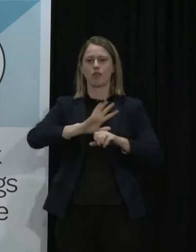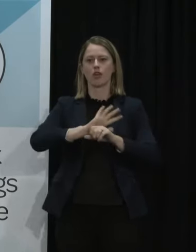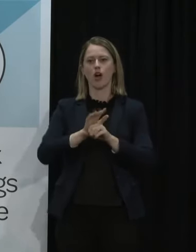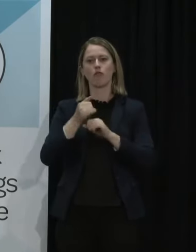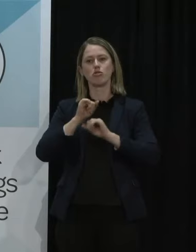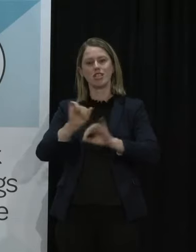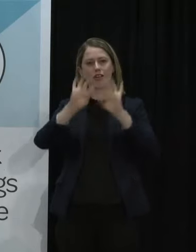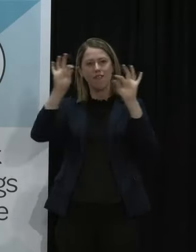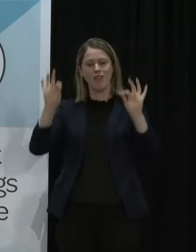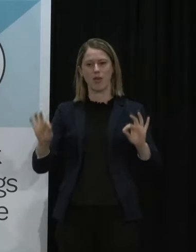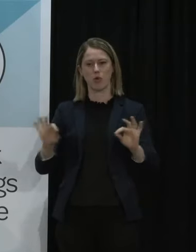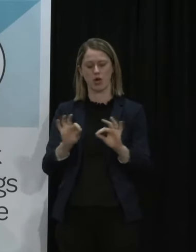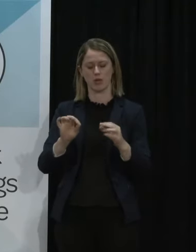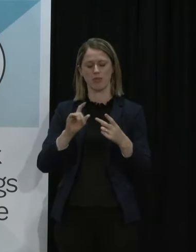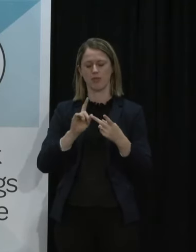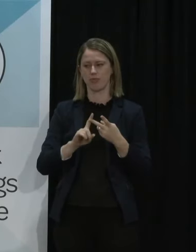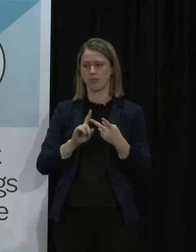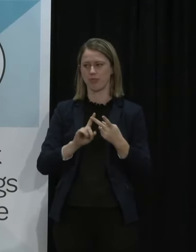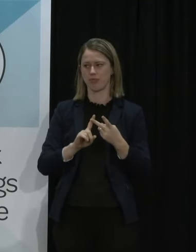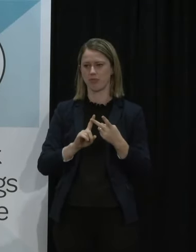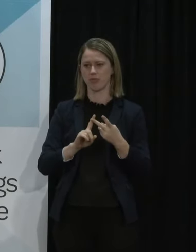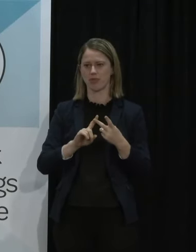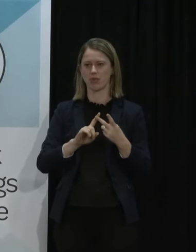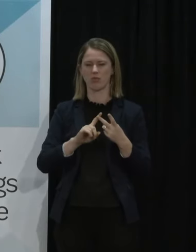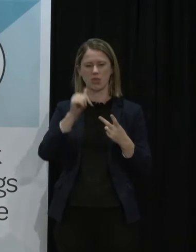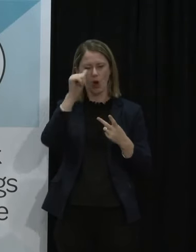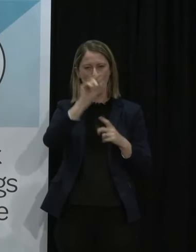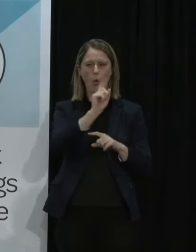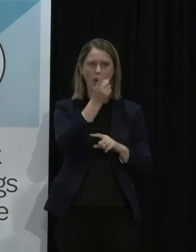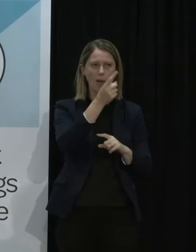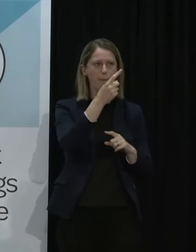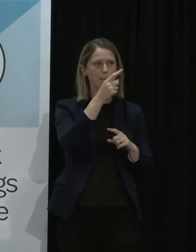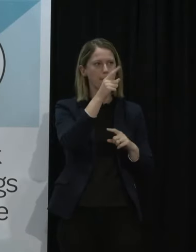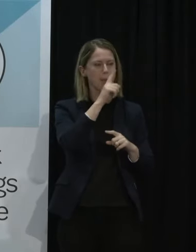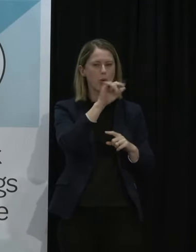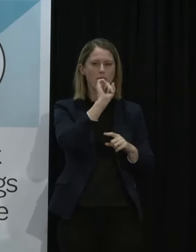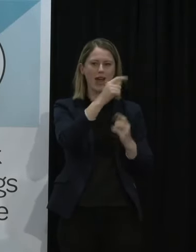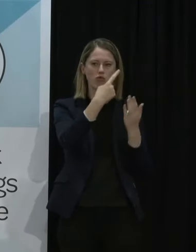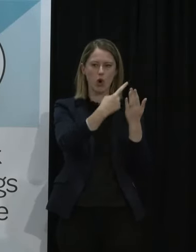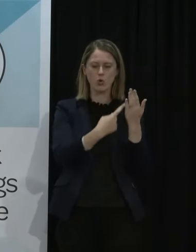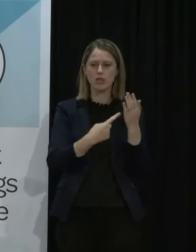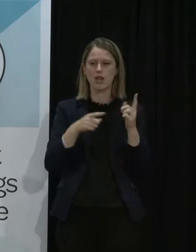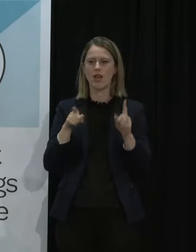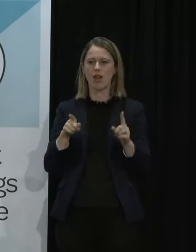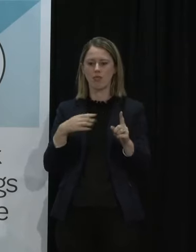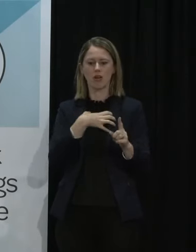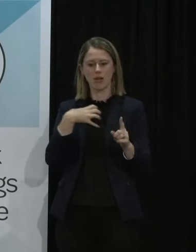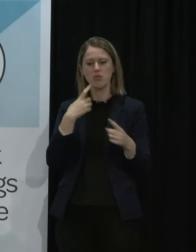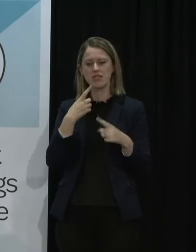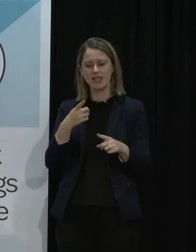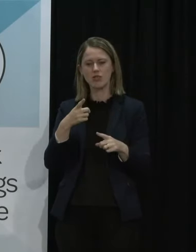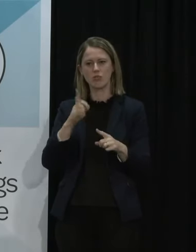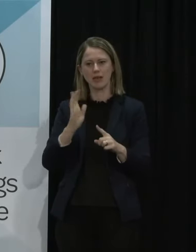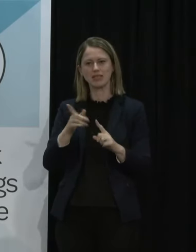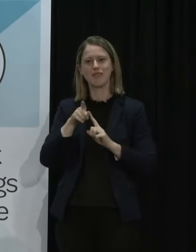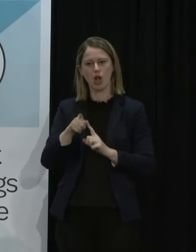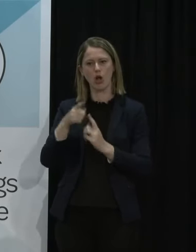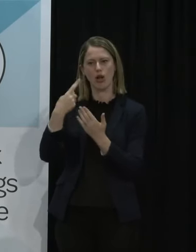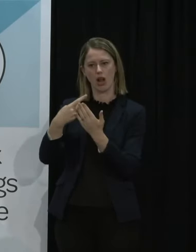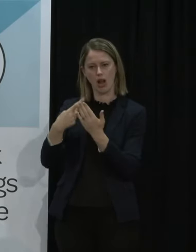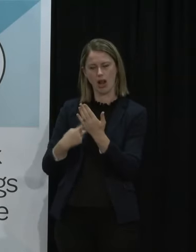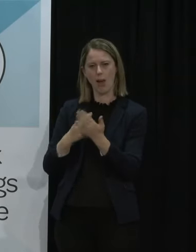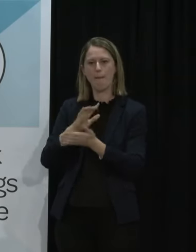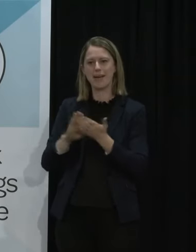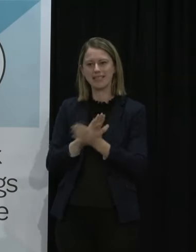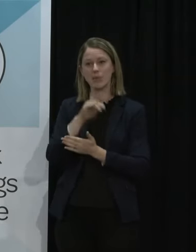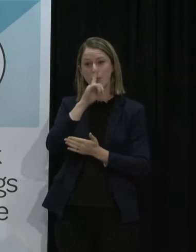the requirements of all Aucklanders those are the protections we've put in place so that we can enable safe